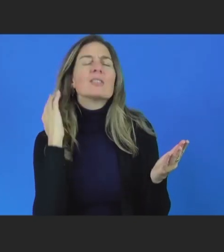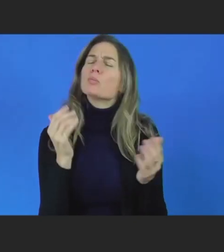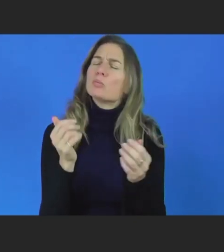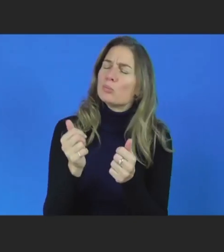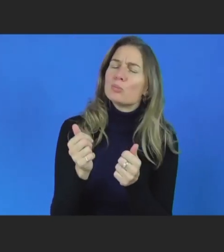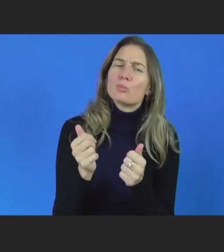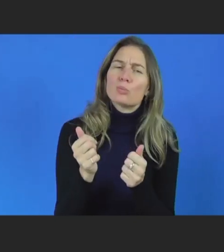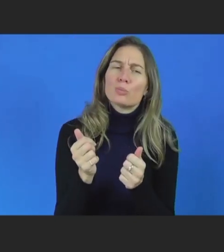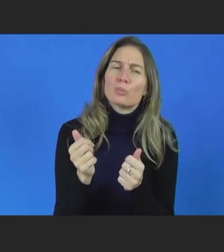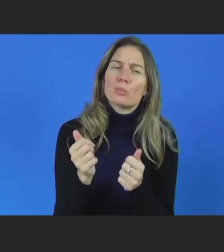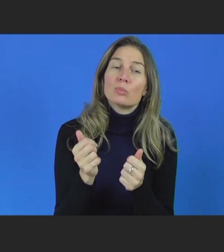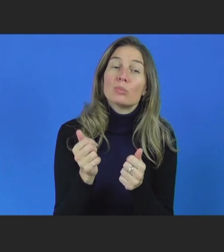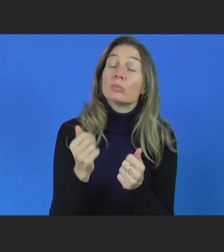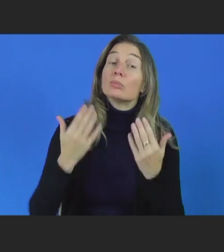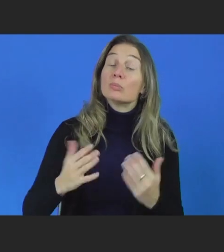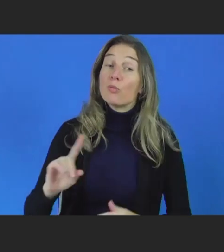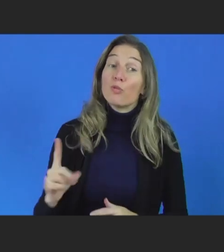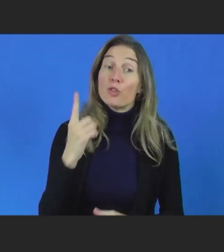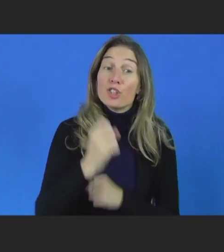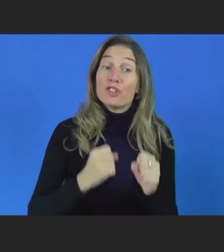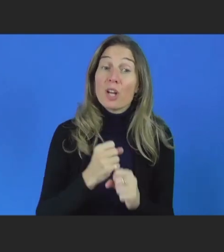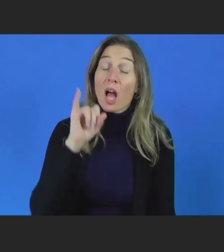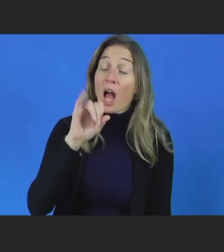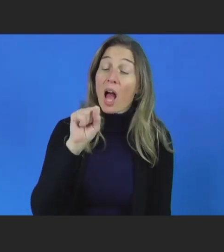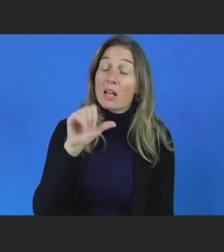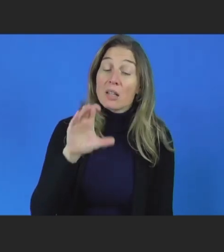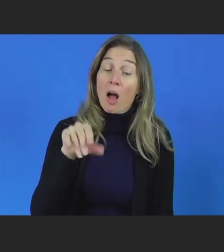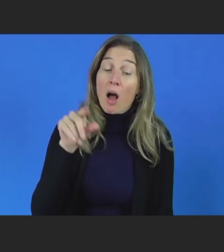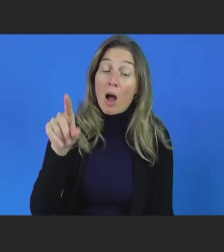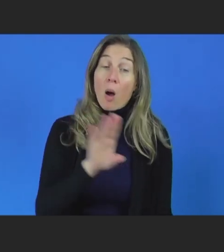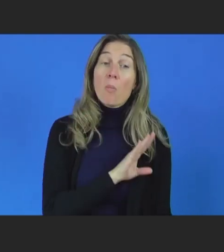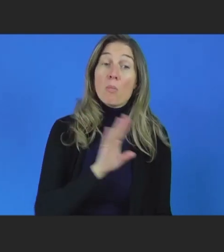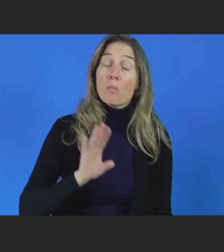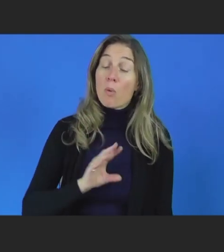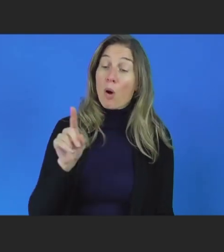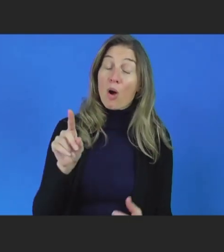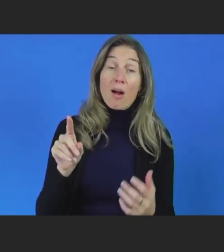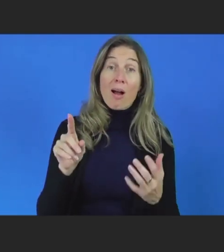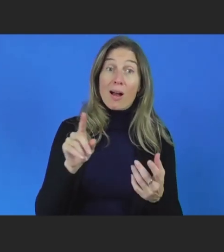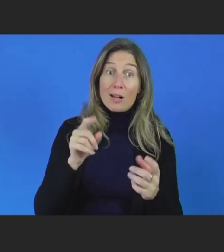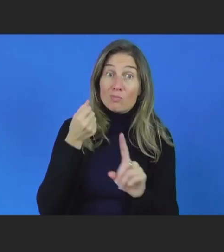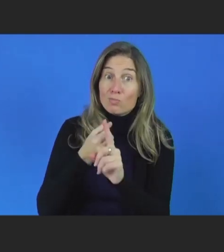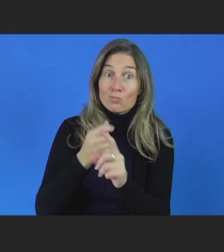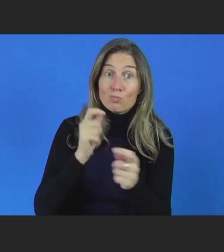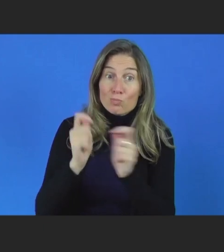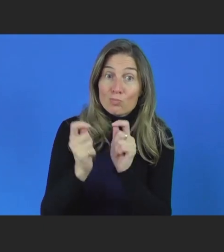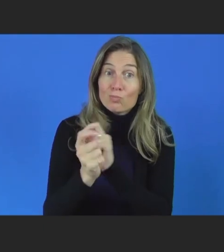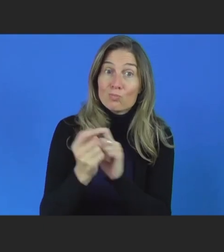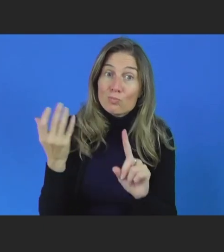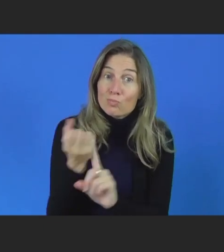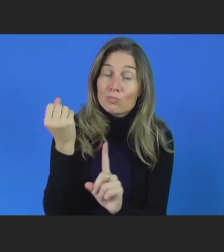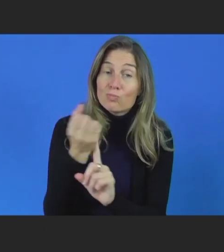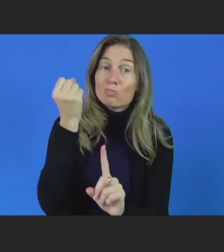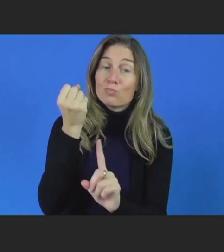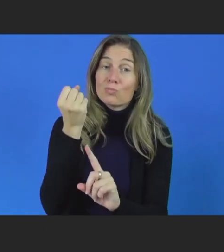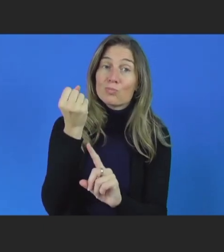your first year on the ISAC board, what changes have you been able to make as being the first person